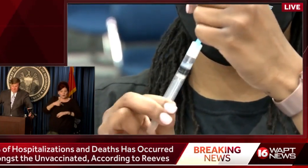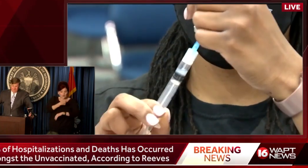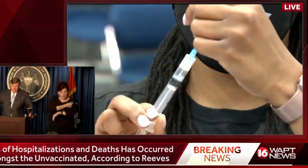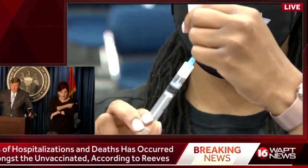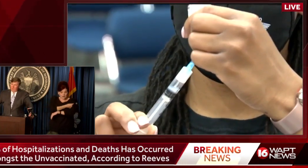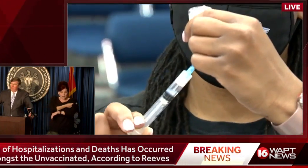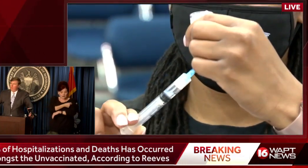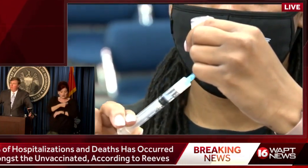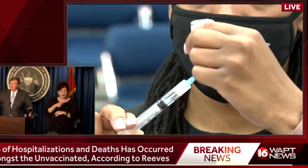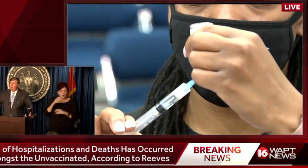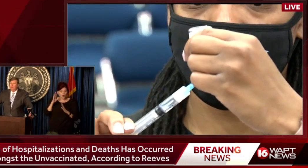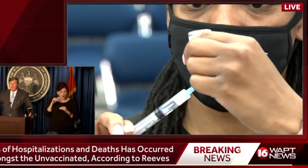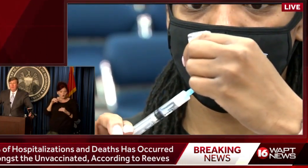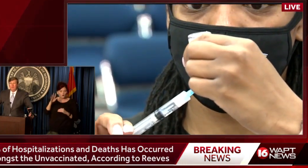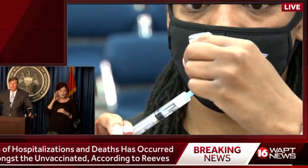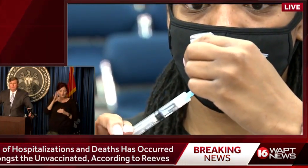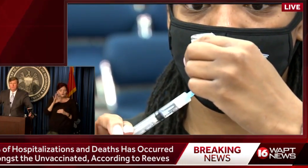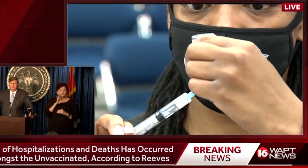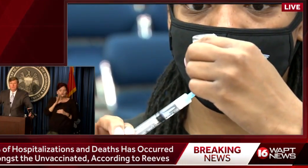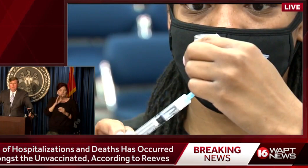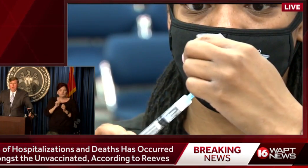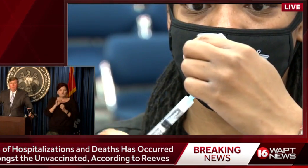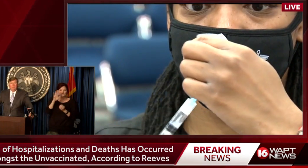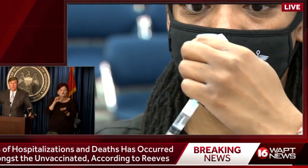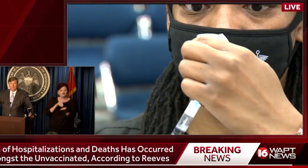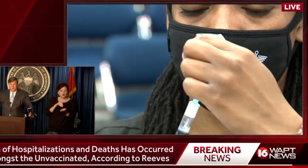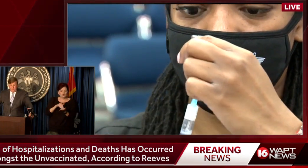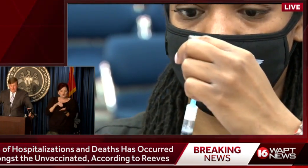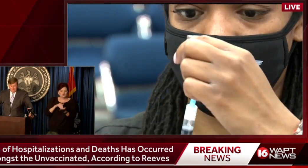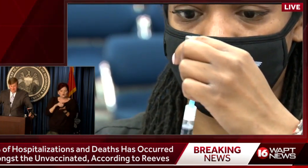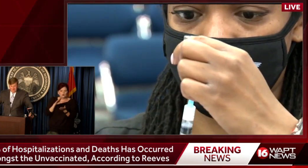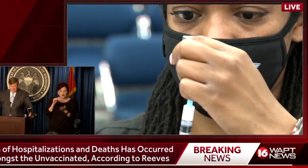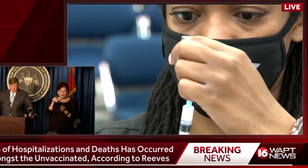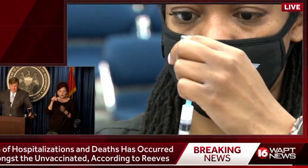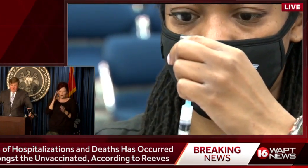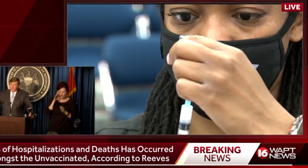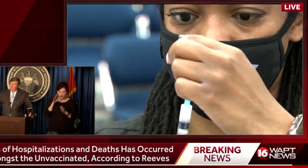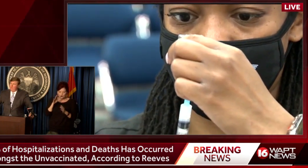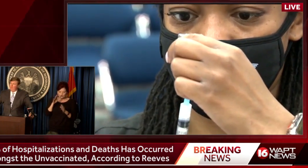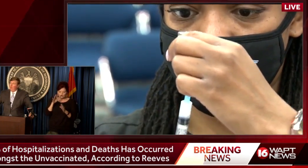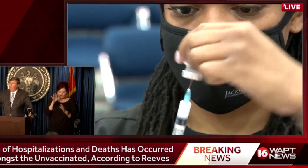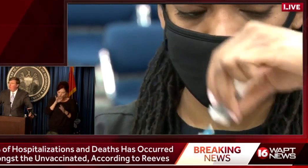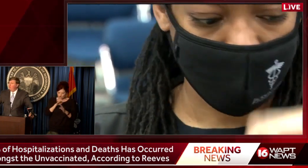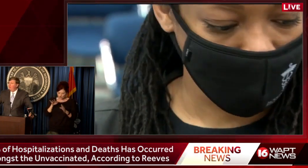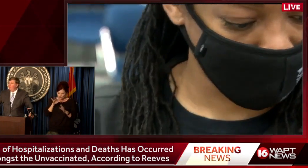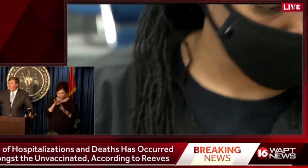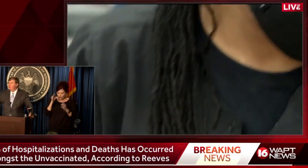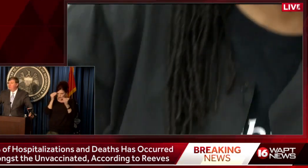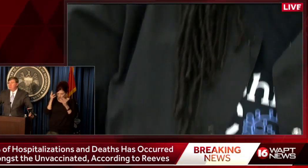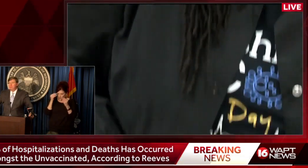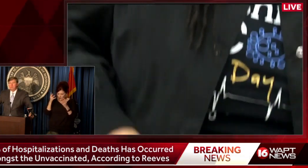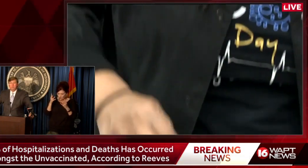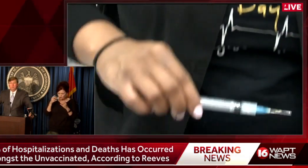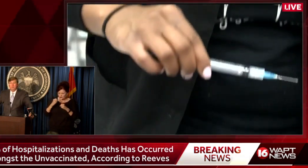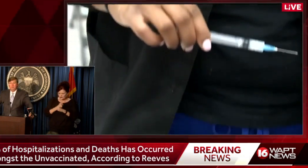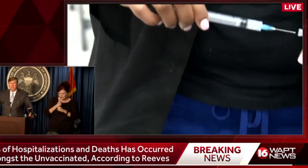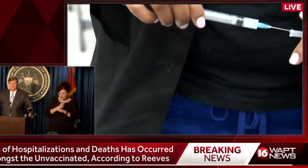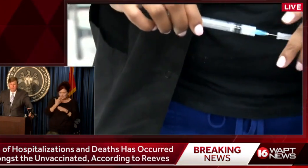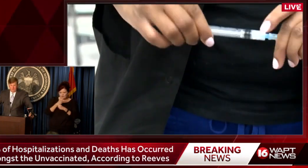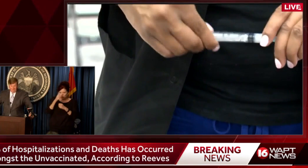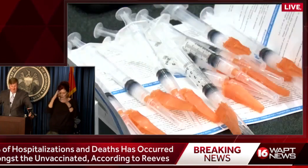yet, I hope you will talk to your doctor. I hope you will study the statistics, and I hope you will make your decision